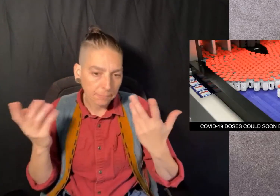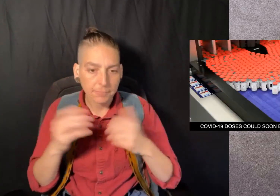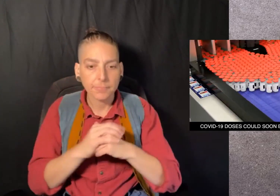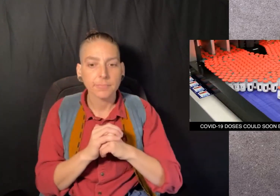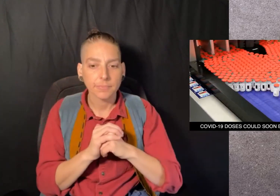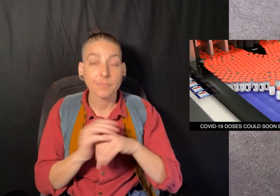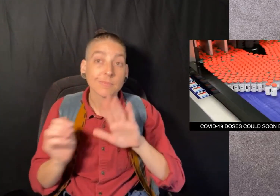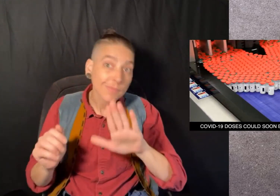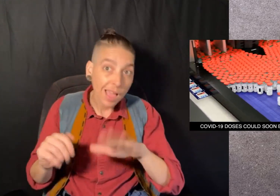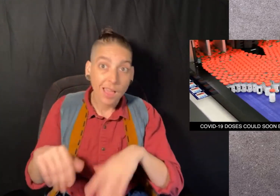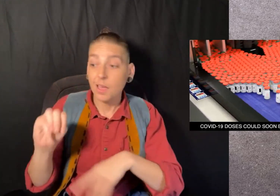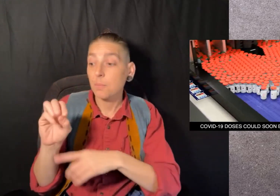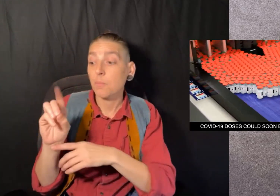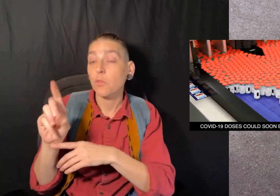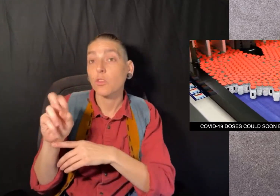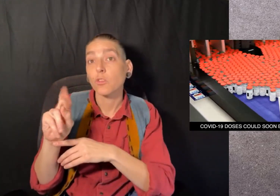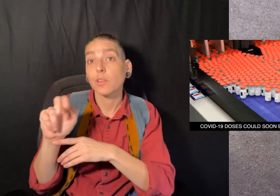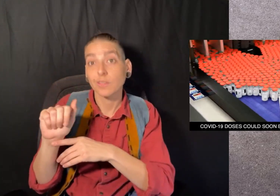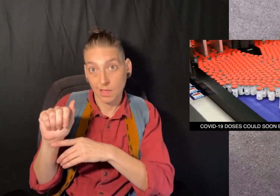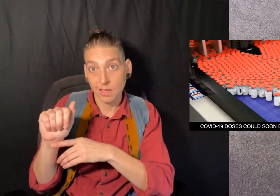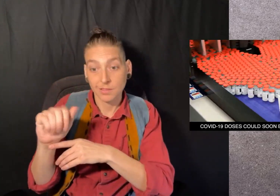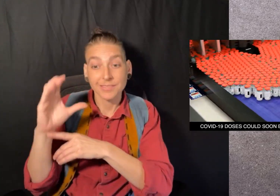But Moderna's CEO said,